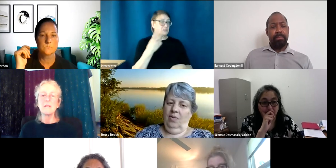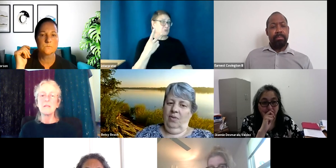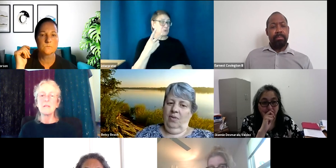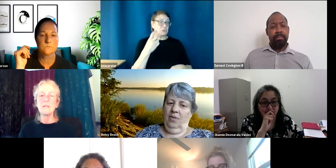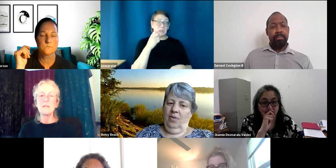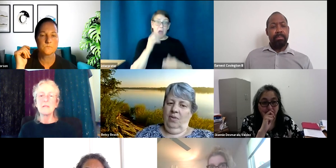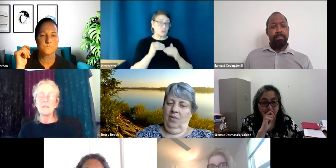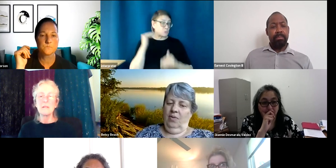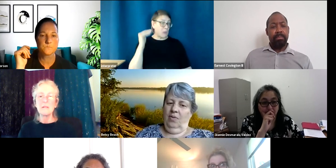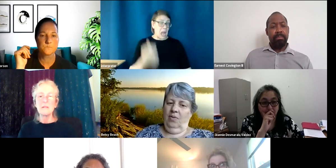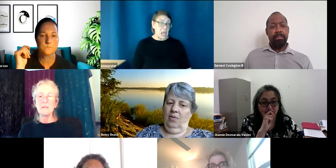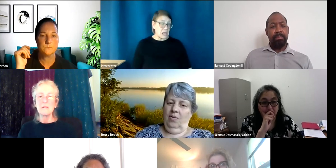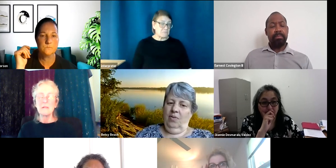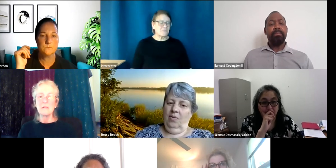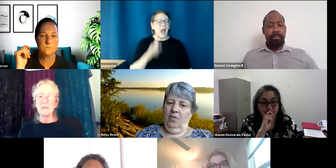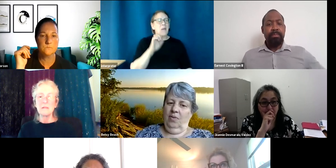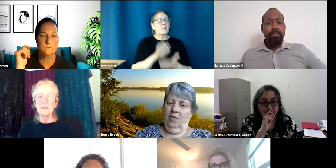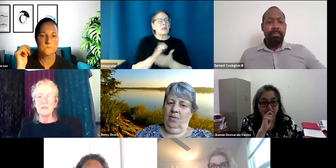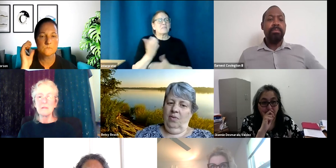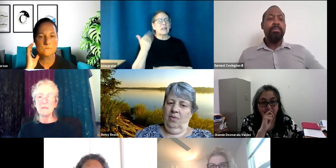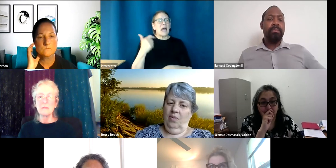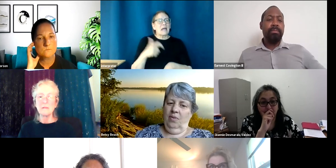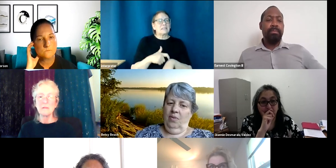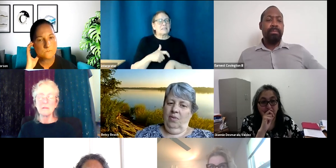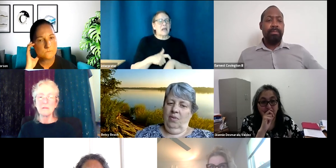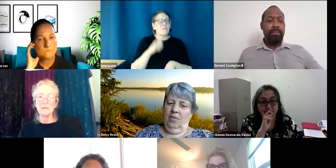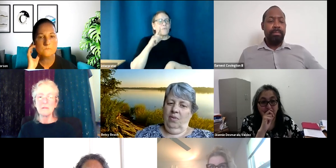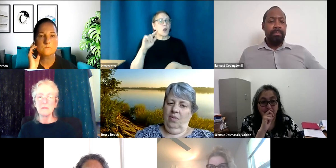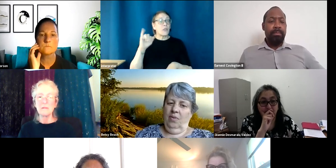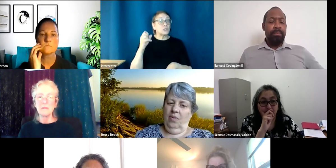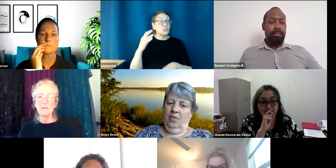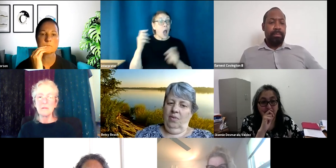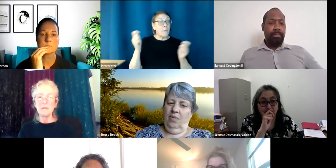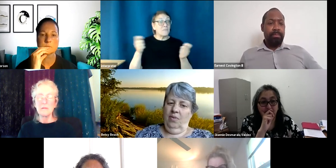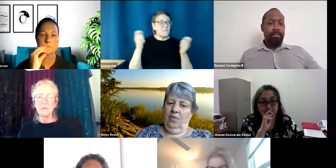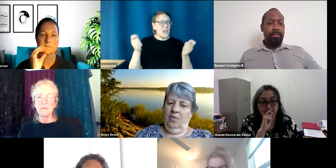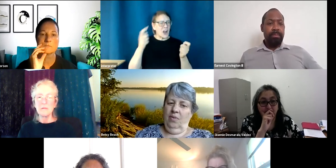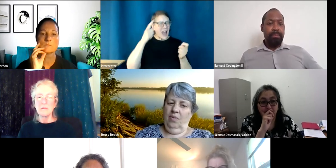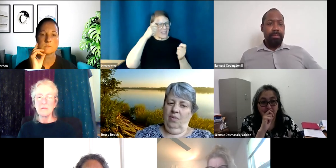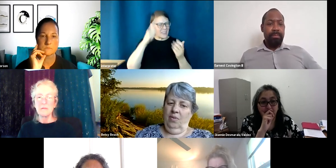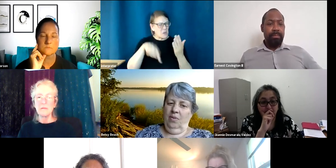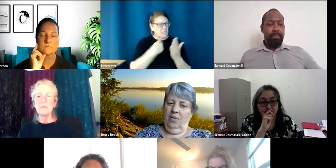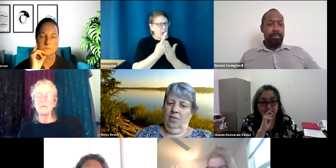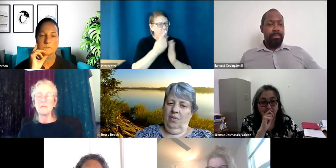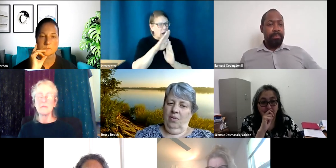think, um, I believe last time, uh, for the job fair, the job fair, I think was like an hour and a half, if I remember correctly.